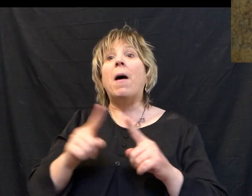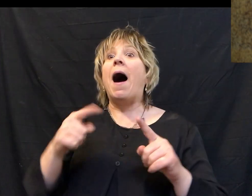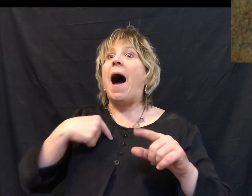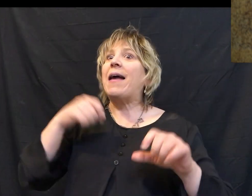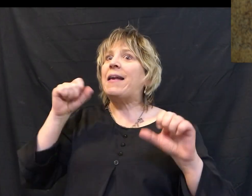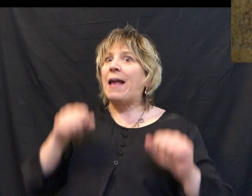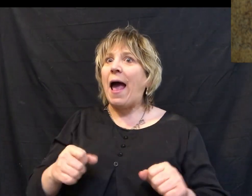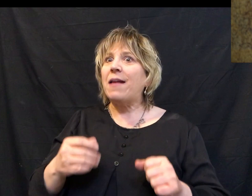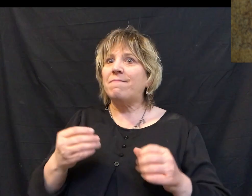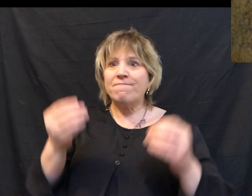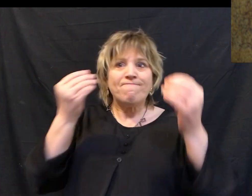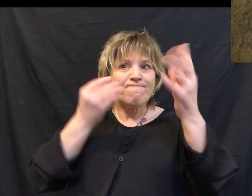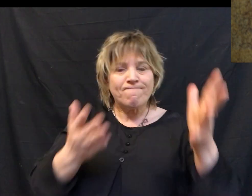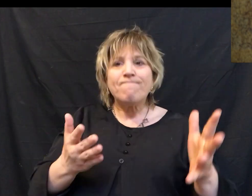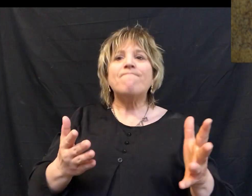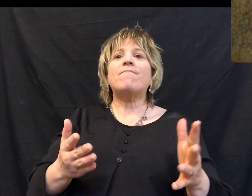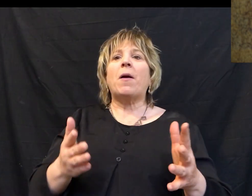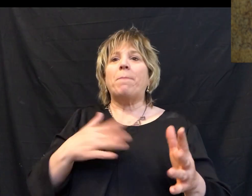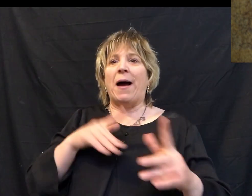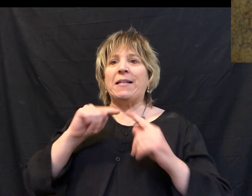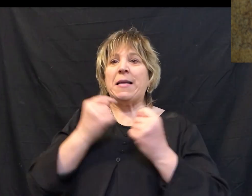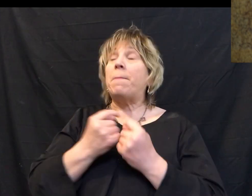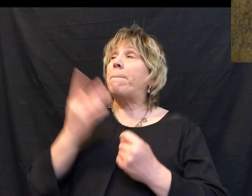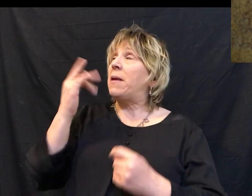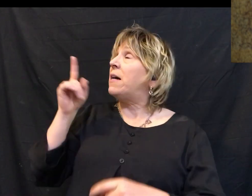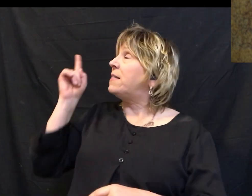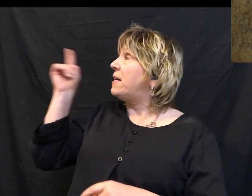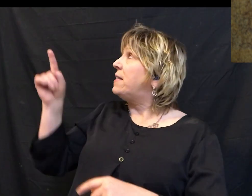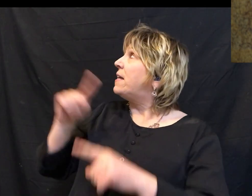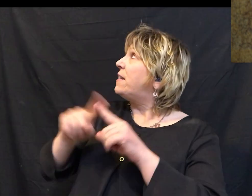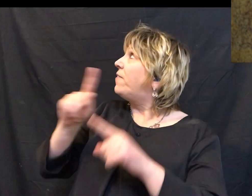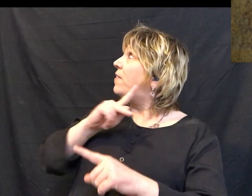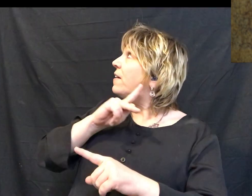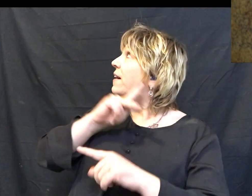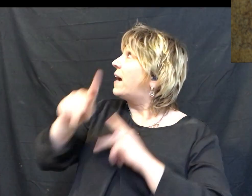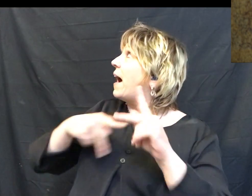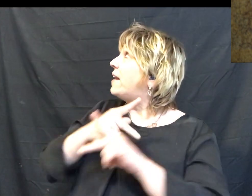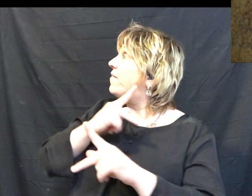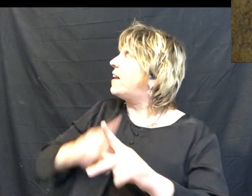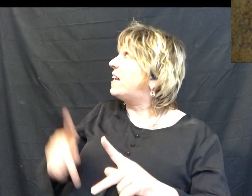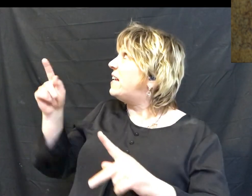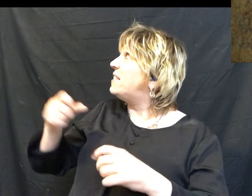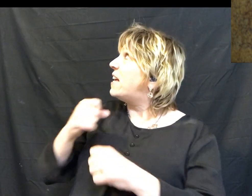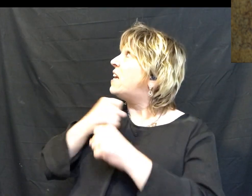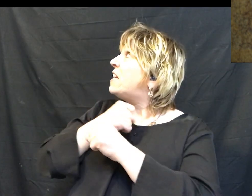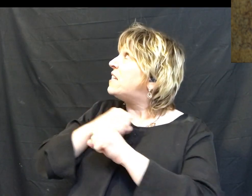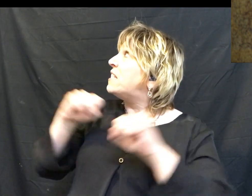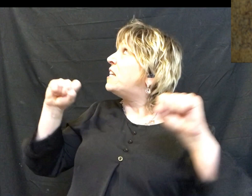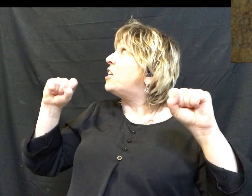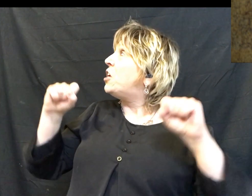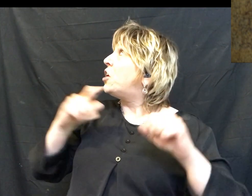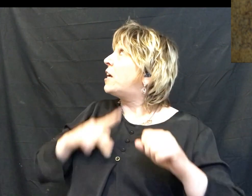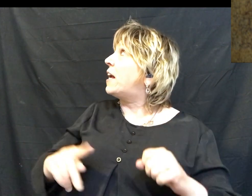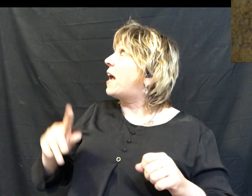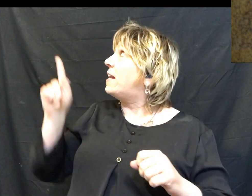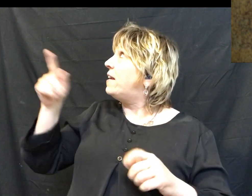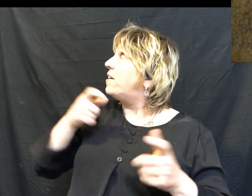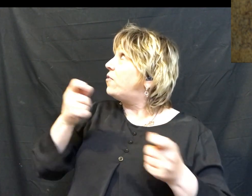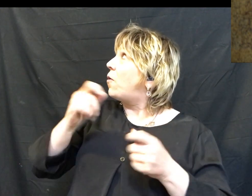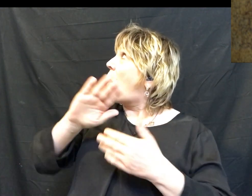But I can bring it to my king because he's a different kind of king. He's a secure king. And he holds all things in his